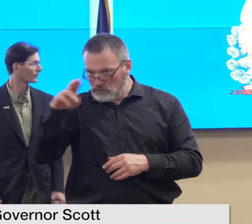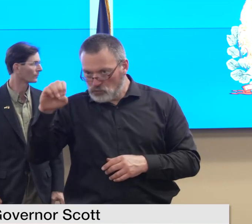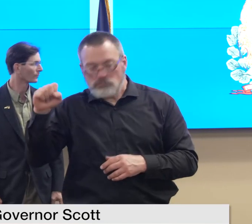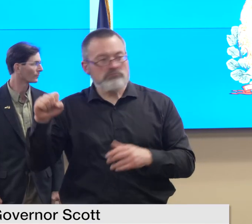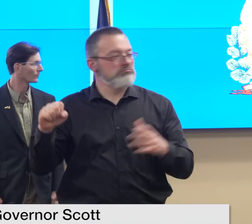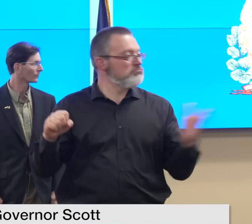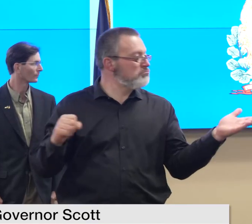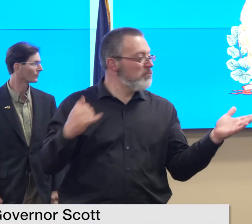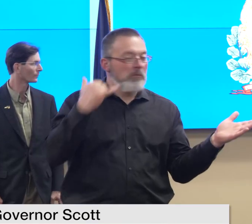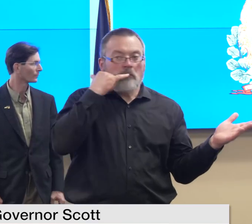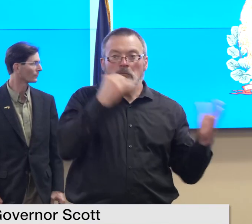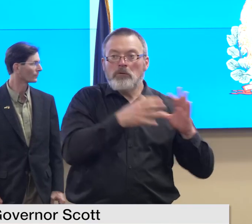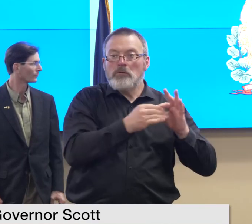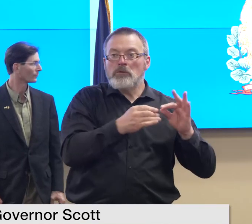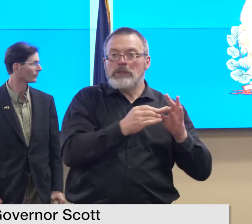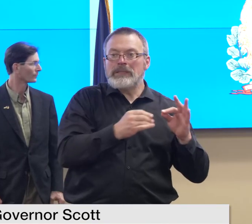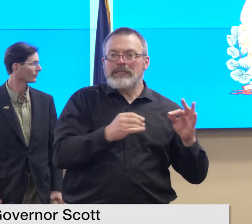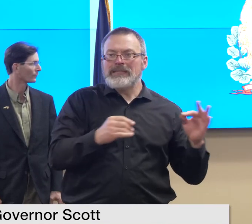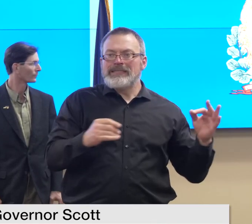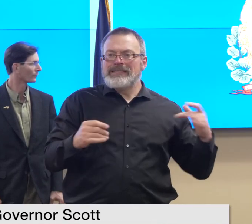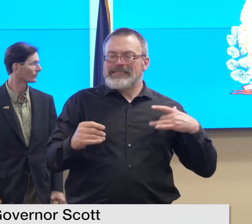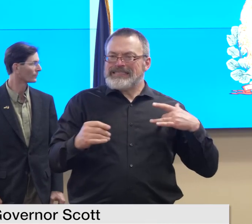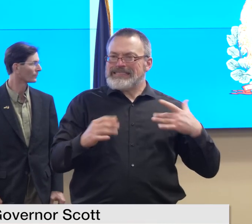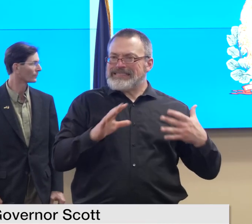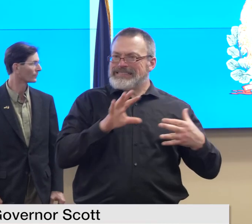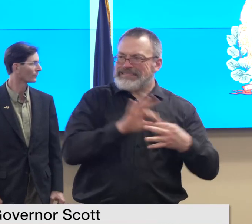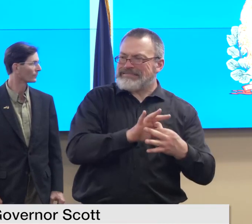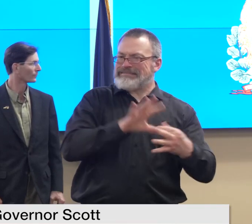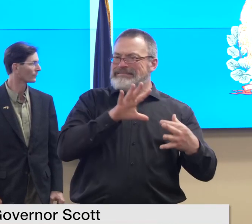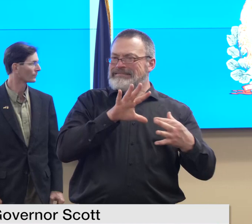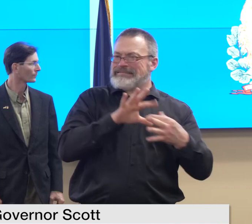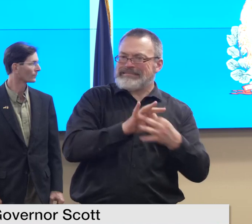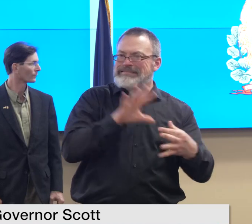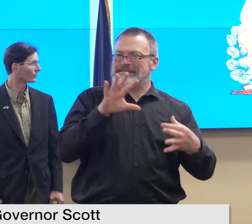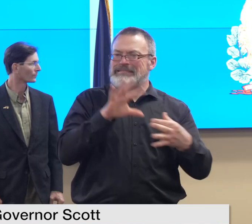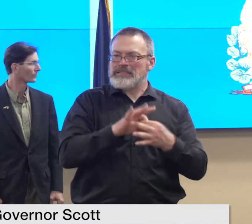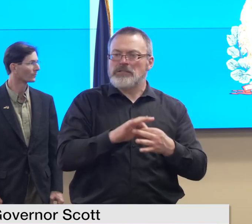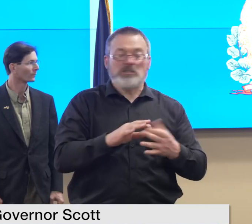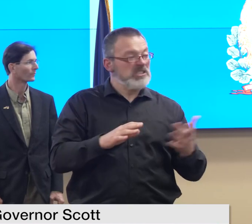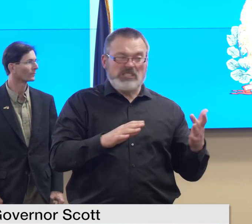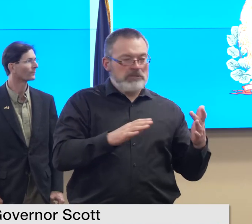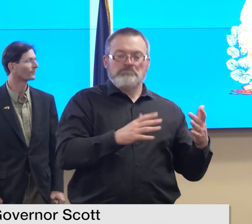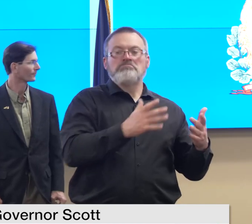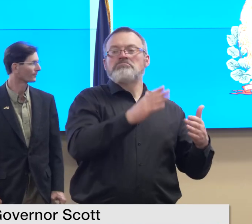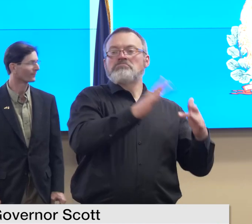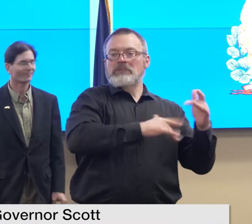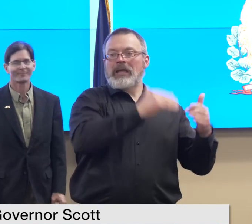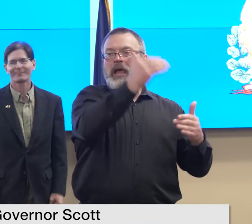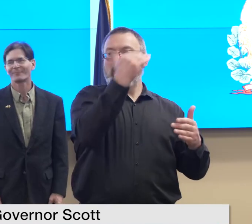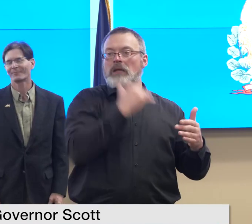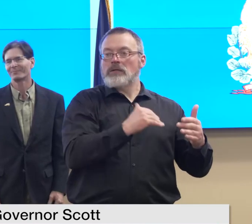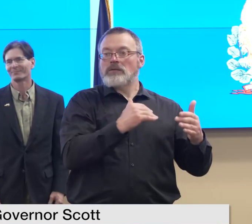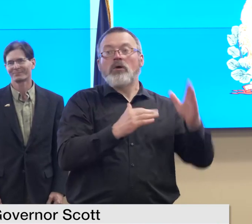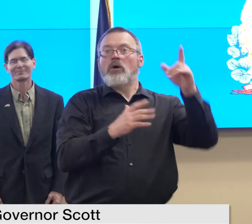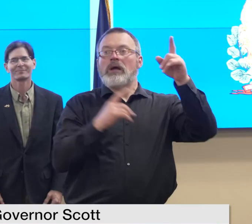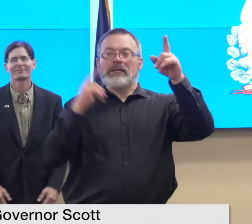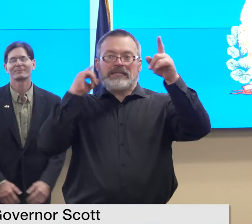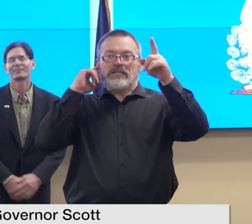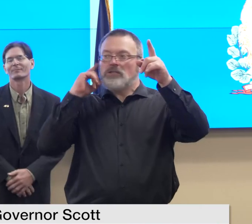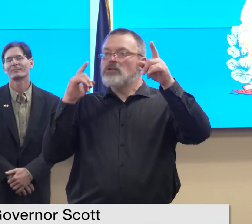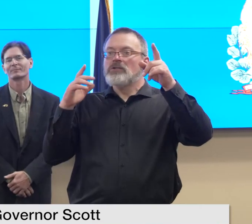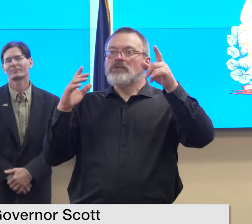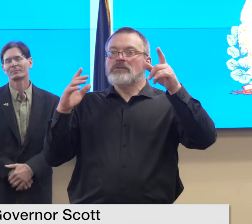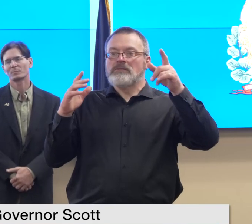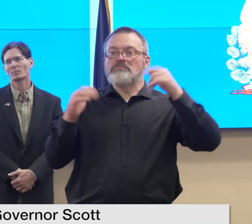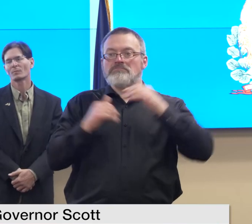ed is like trying to get back in and i'm trying to admit them so yeah hello can you hear me go ahead